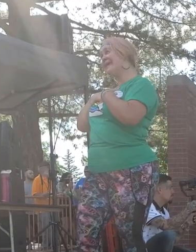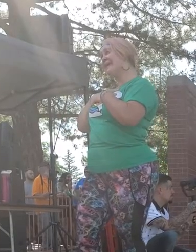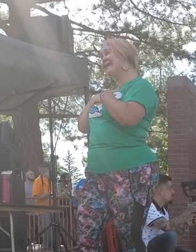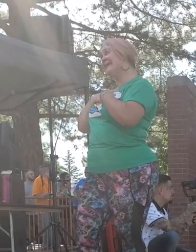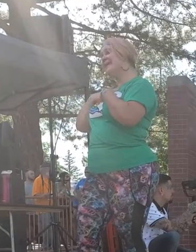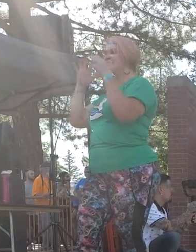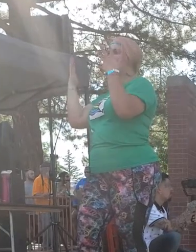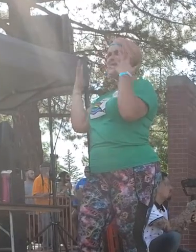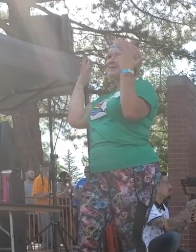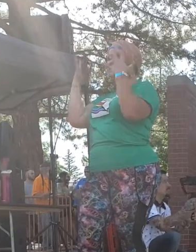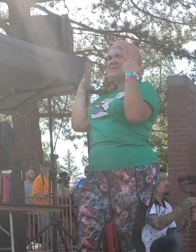Woo! Woo! Woo!